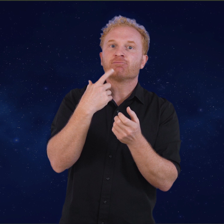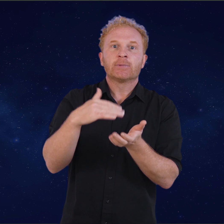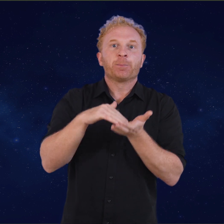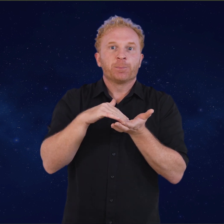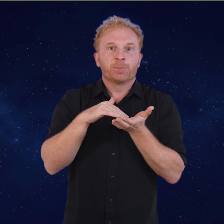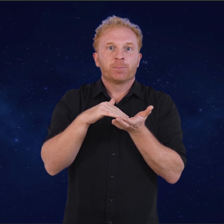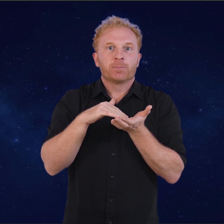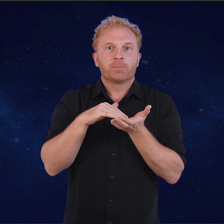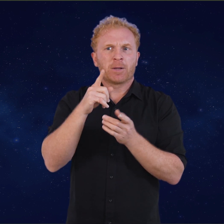psilocybin.